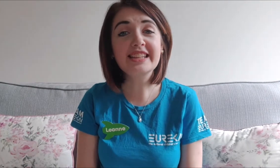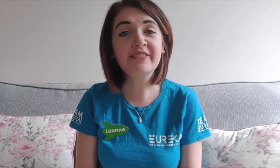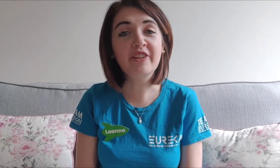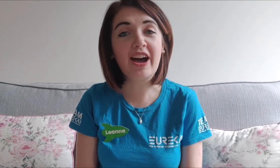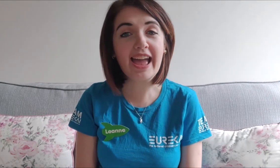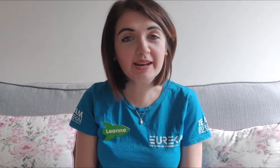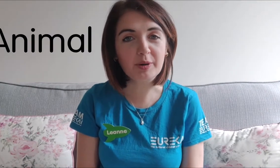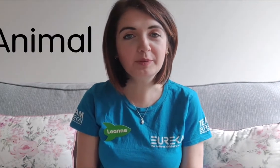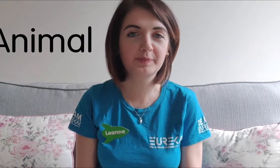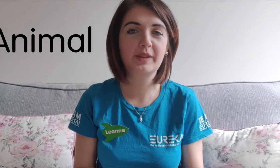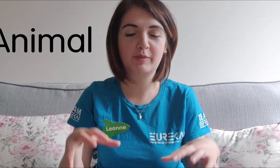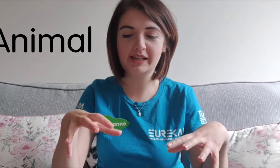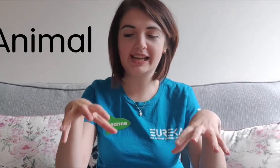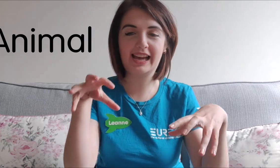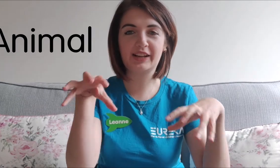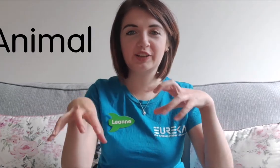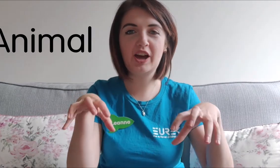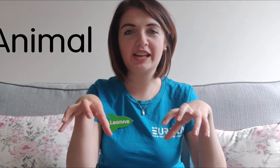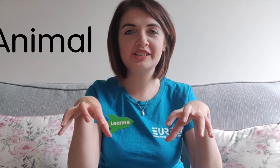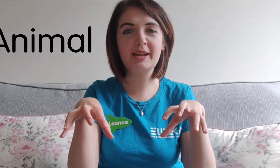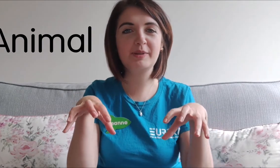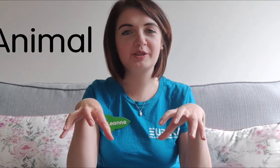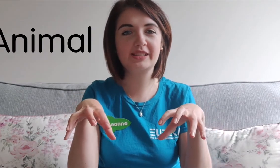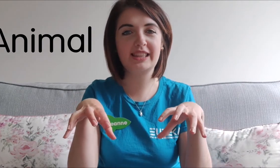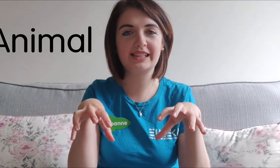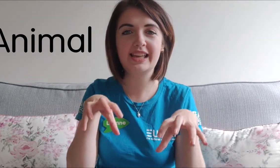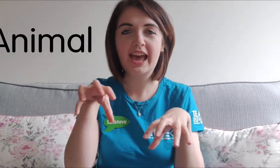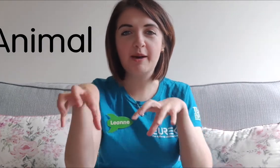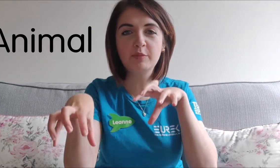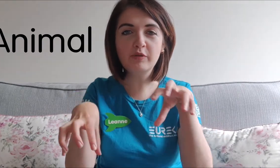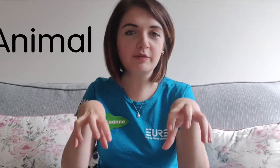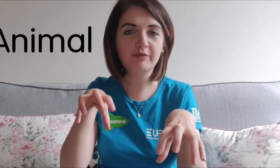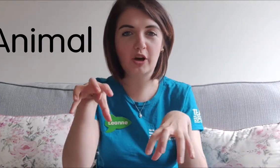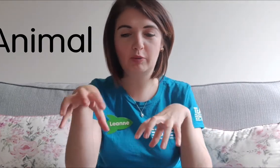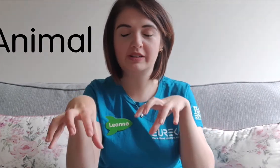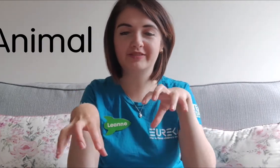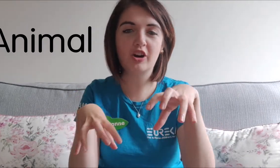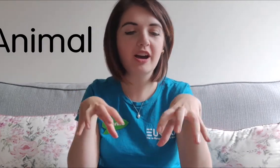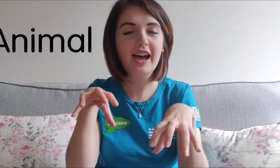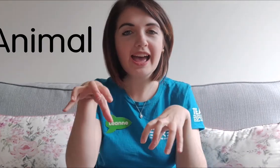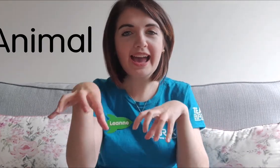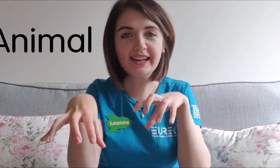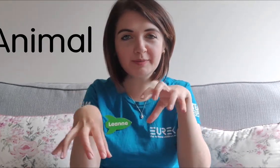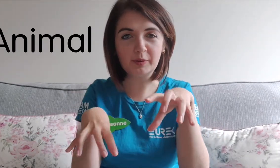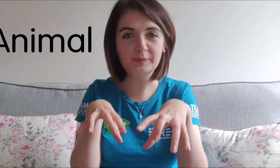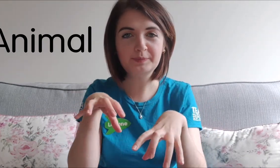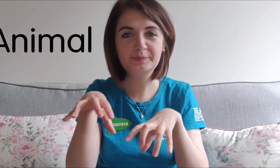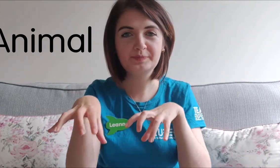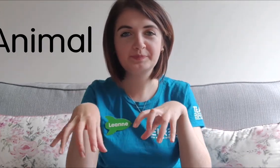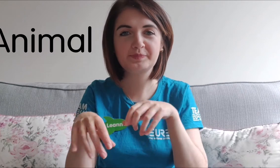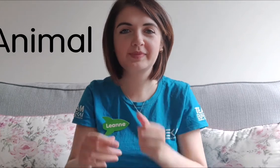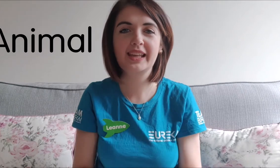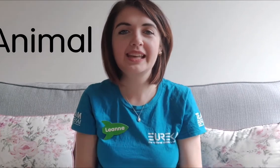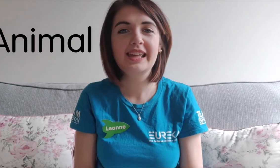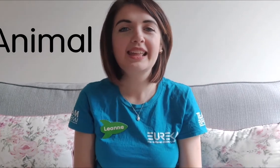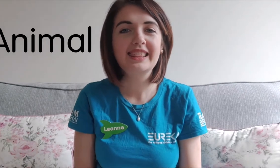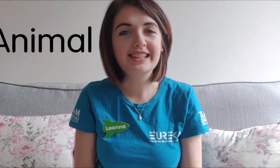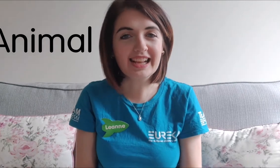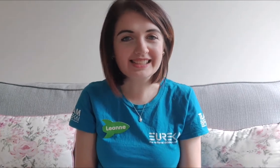So the sign for animal we are going take our claw handshape just like this and move them forward for animal. The next